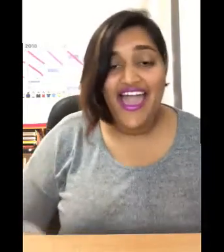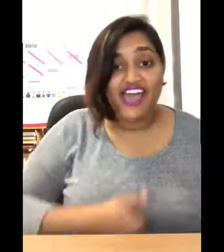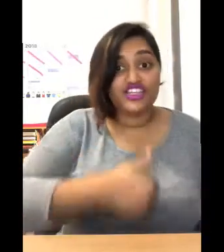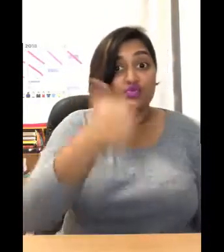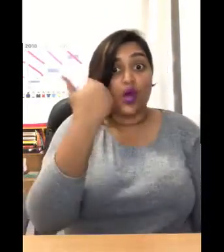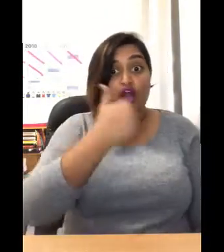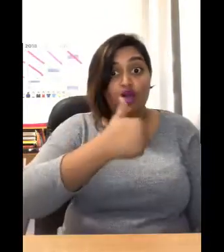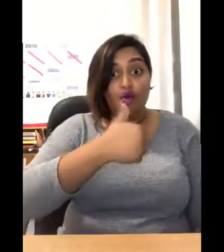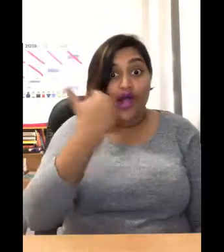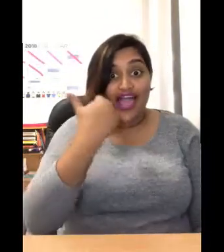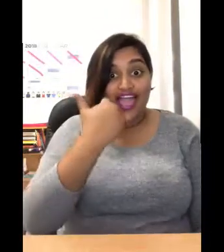walk away.